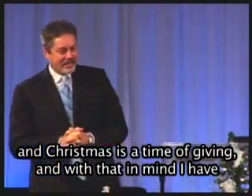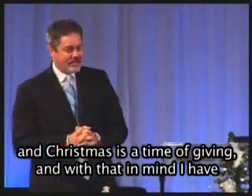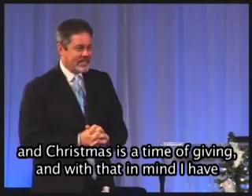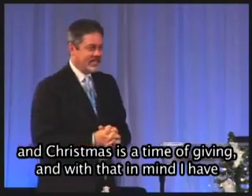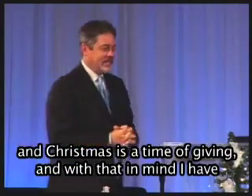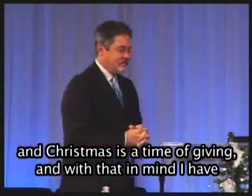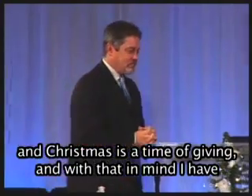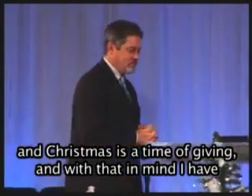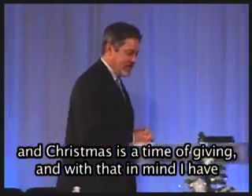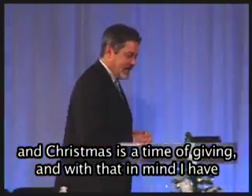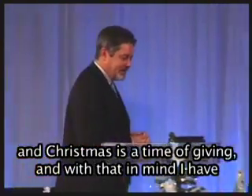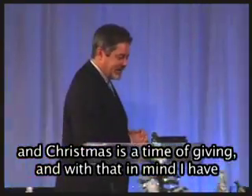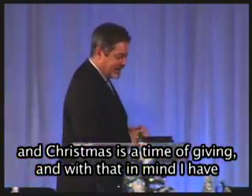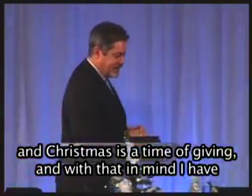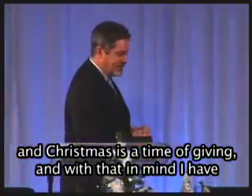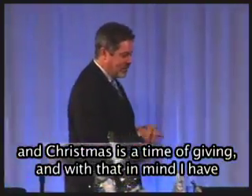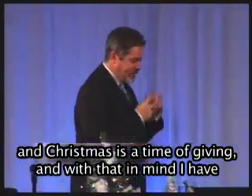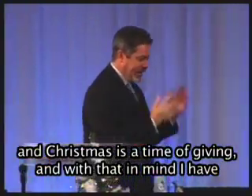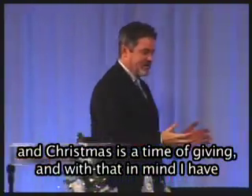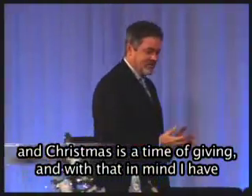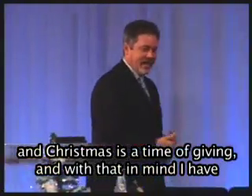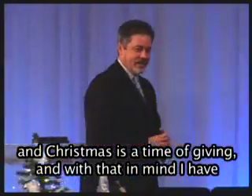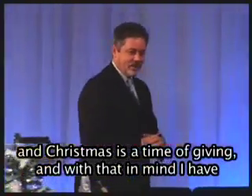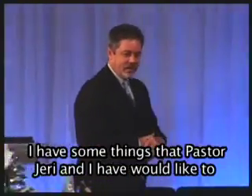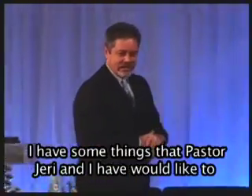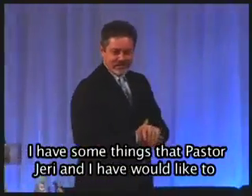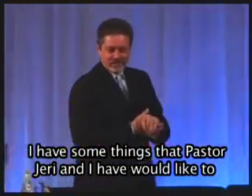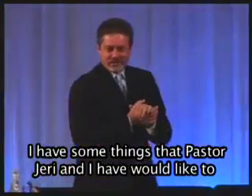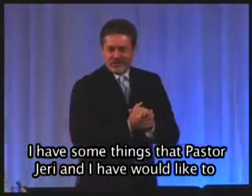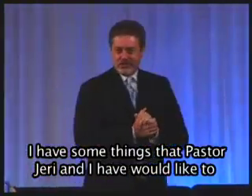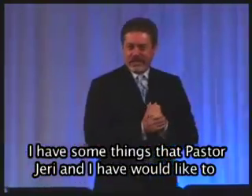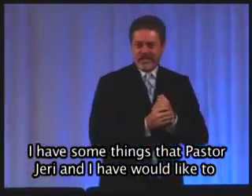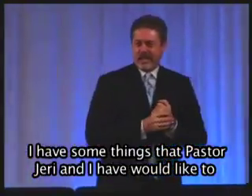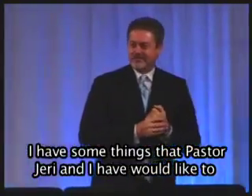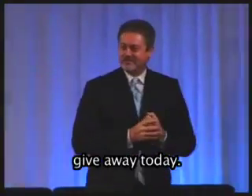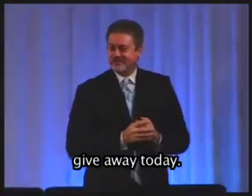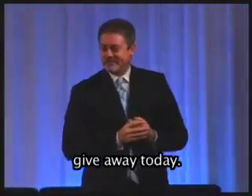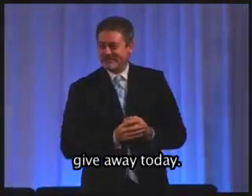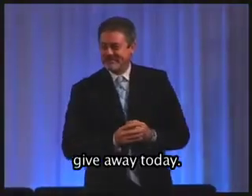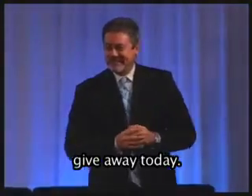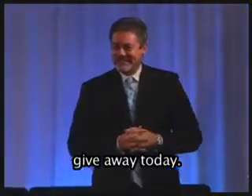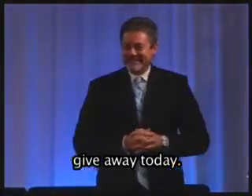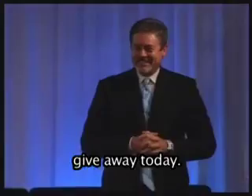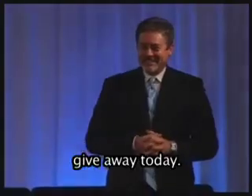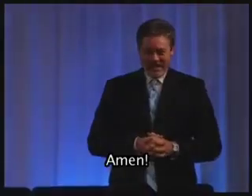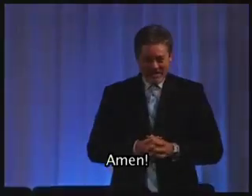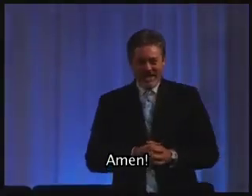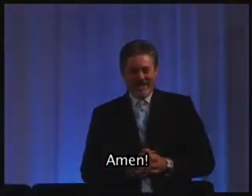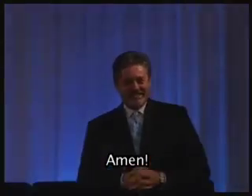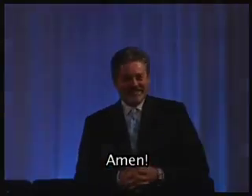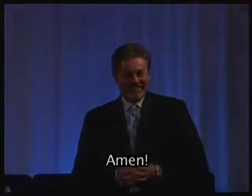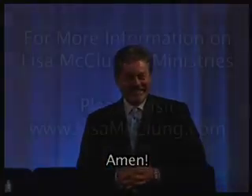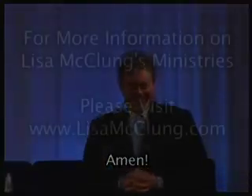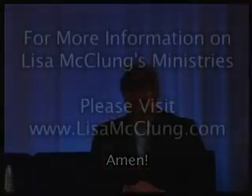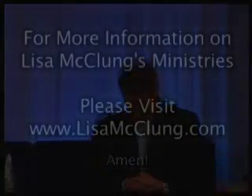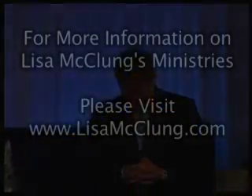And with that in mind We want to give some stuff away today Amen Amen Amen